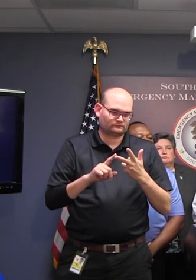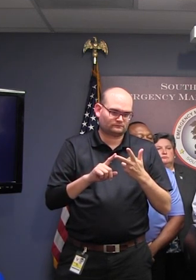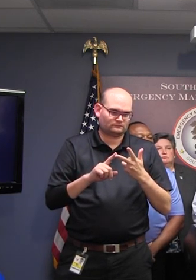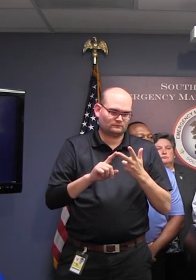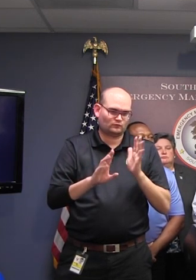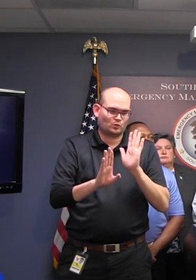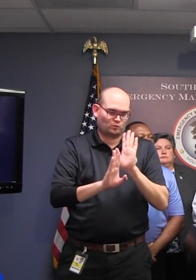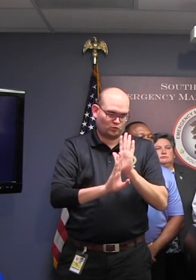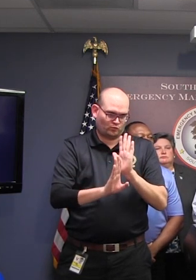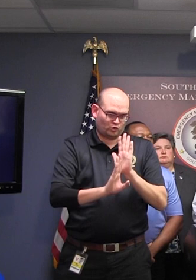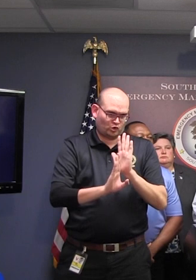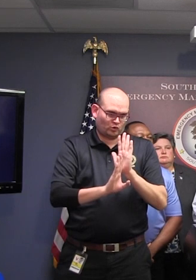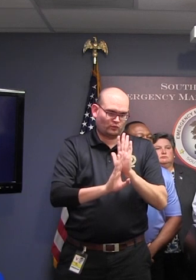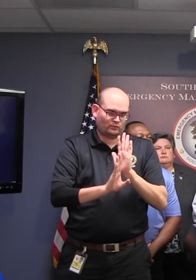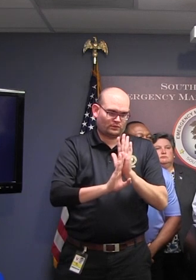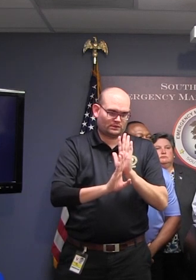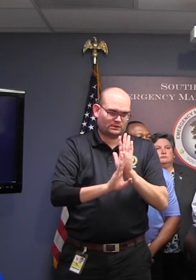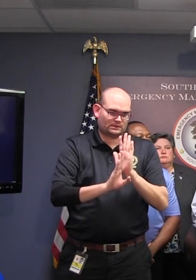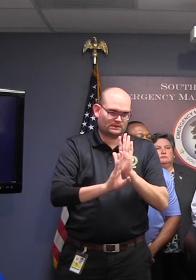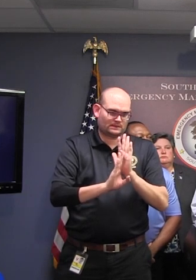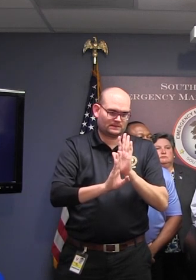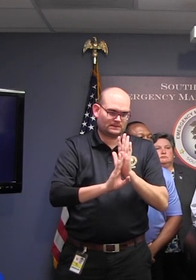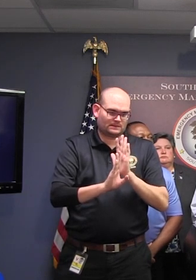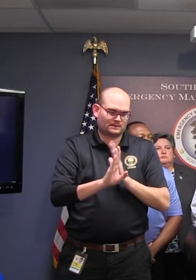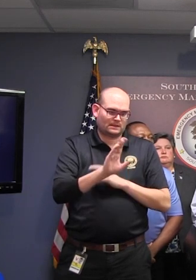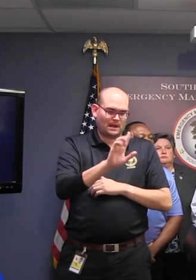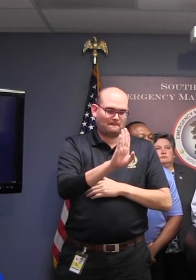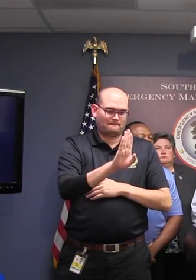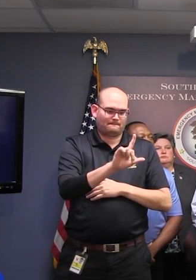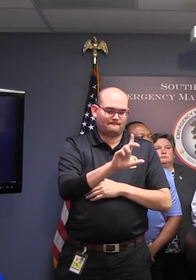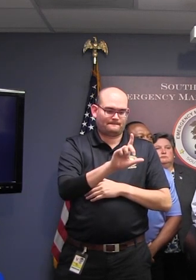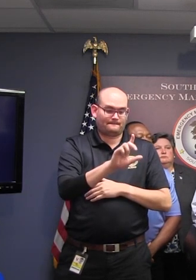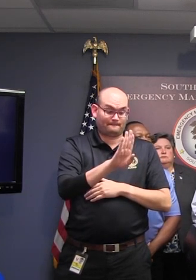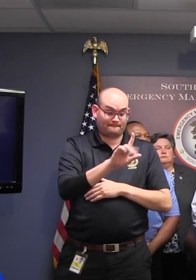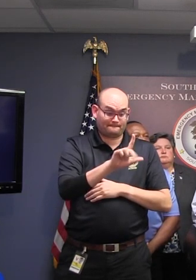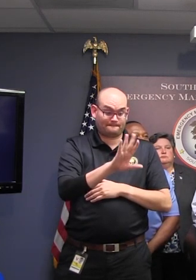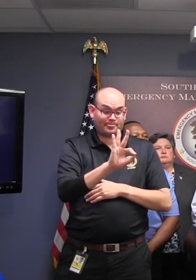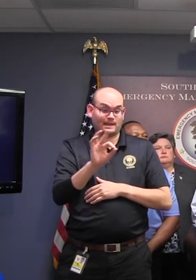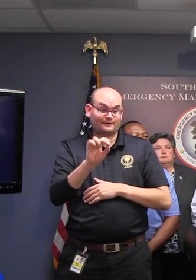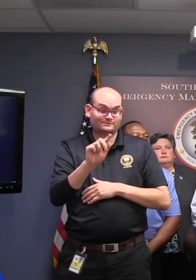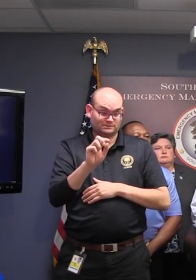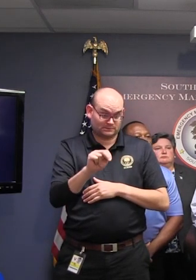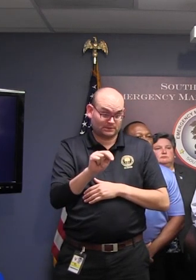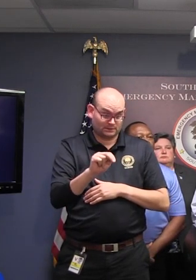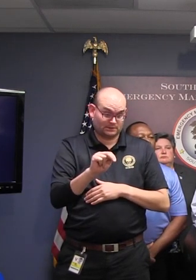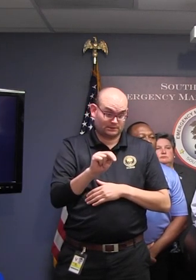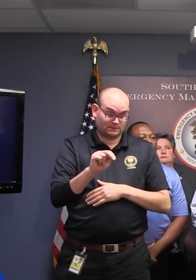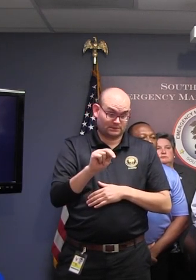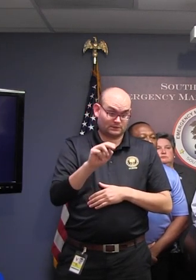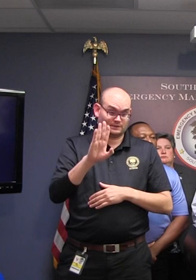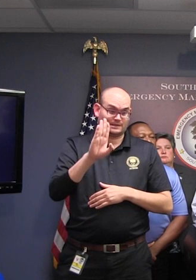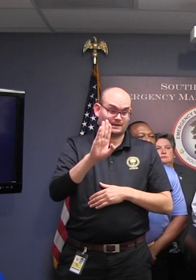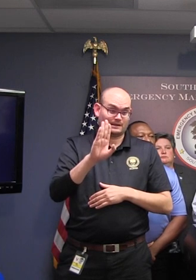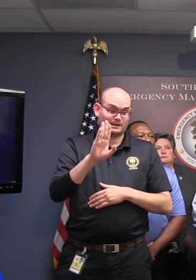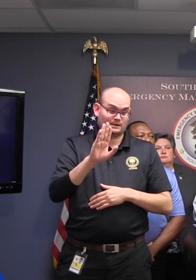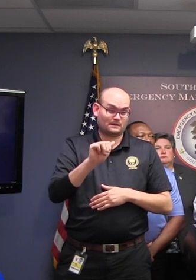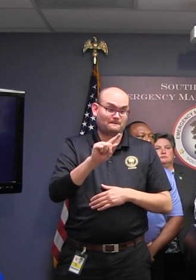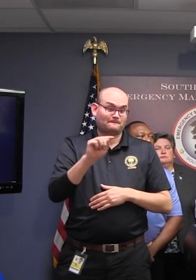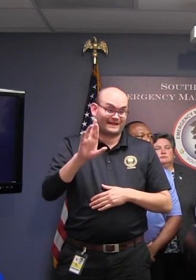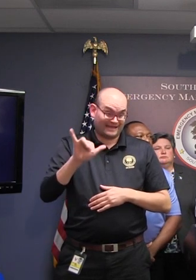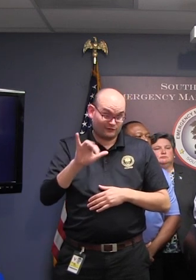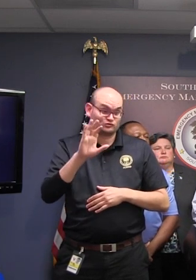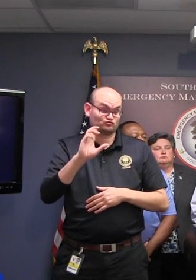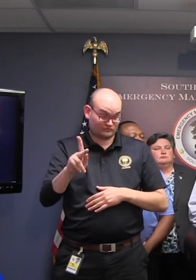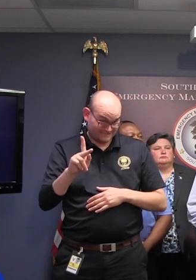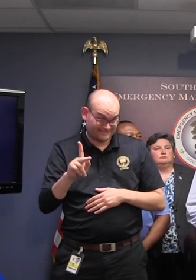Beaufort County, Bluffton High School and the Battery Creek High School in Beaufort County, that